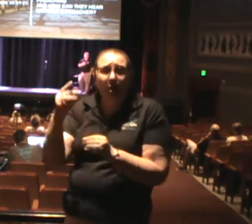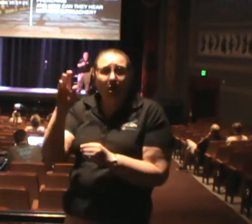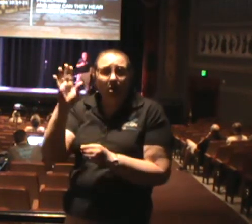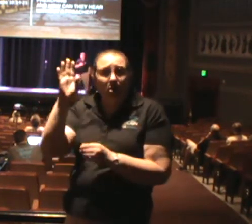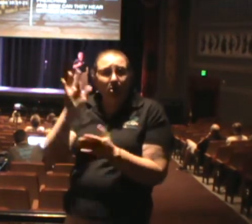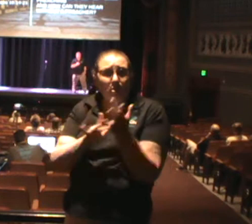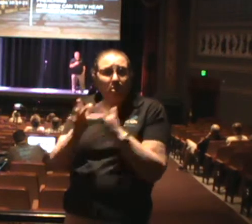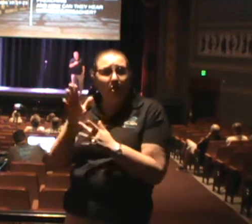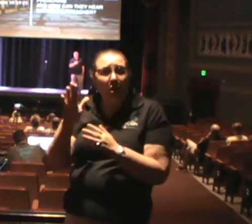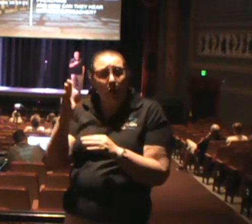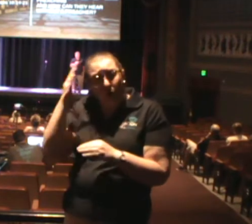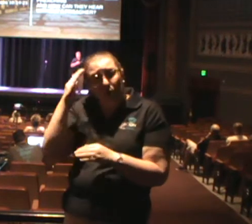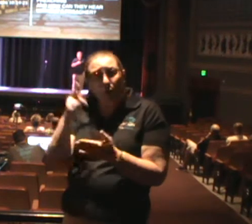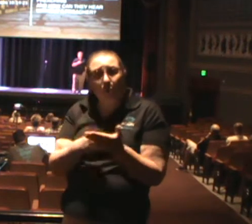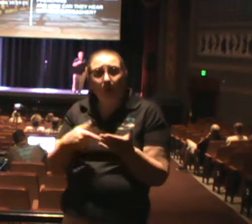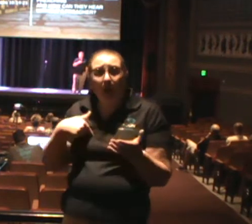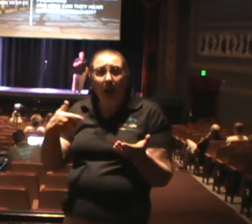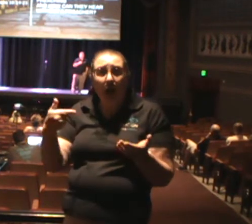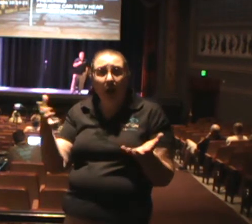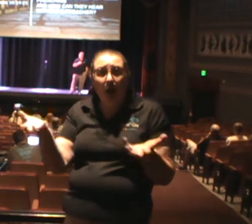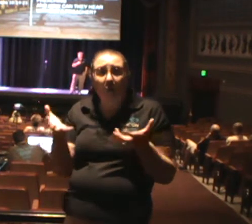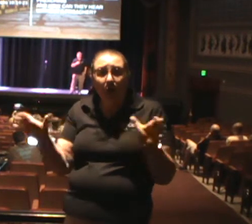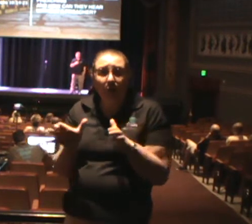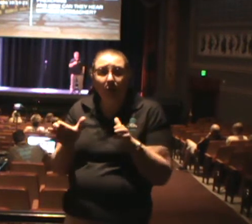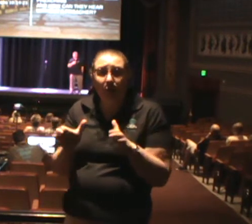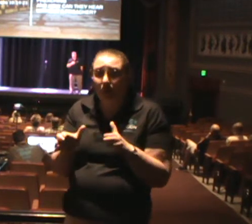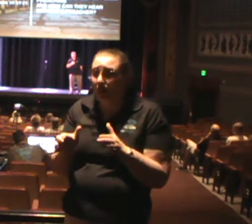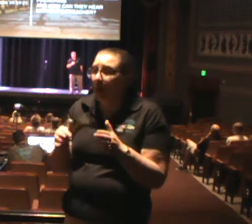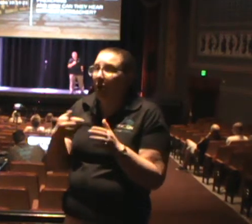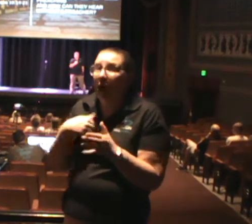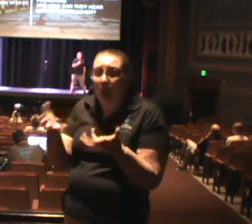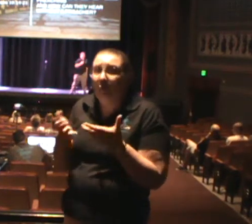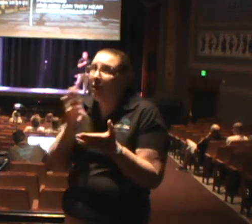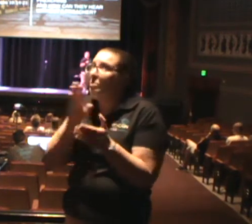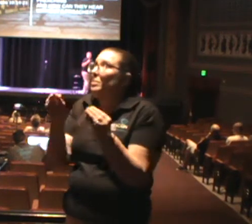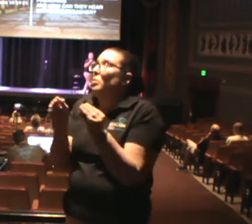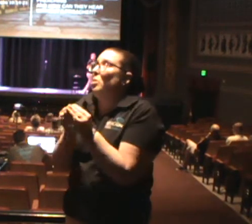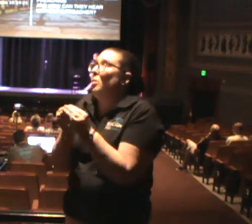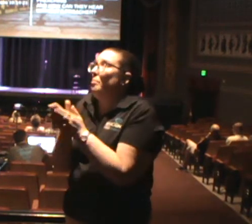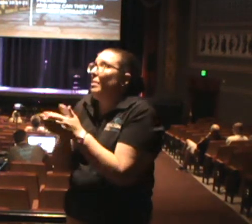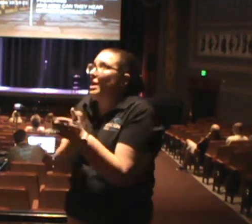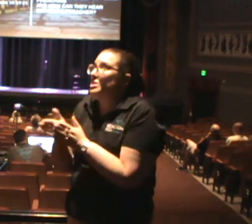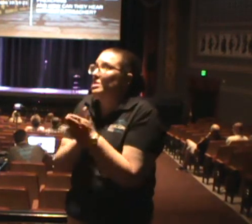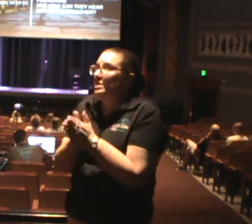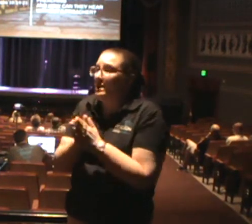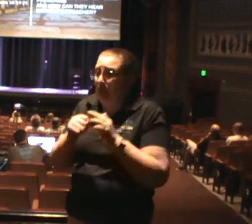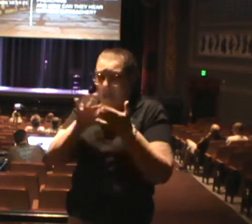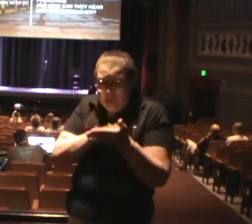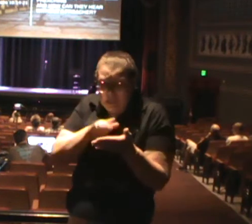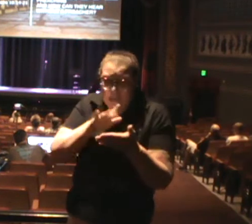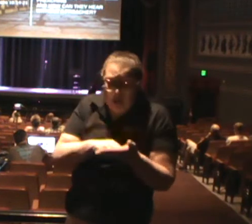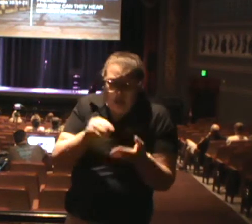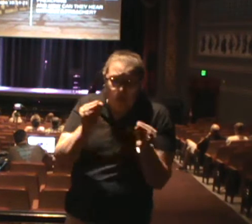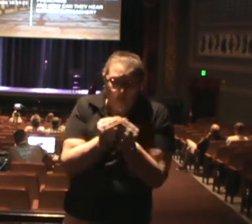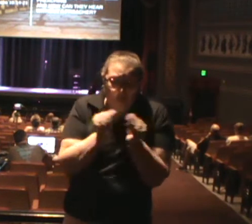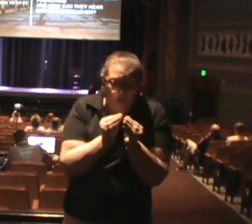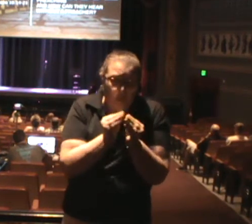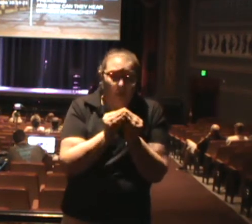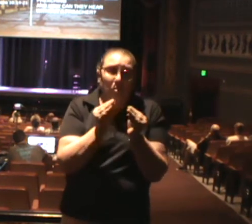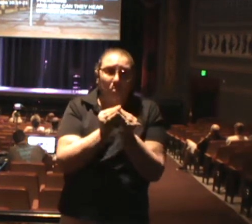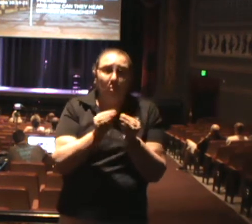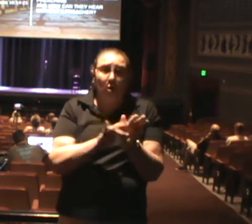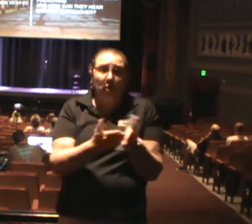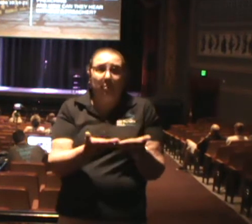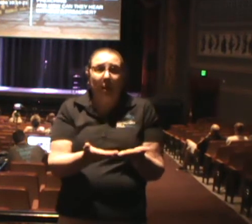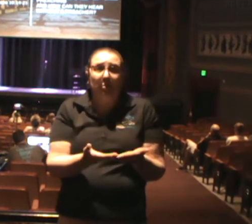passionate about Jesus. It makes me want to dig deeper into God's word. I pray that I continue to get more passionate about Jesus, and I